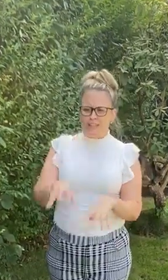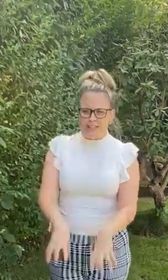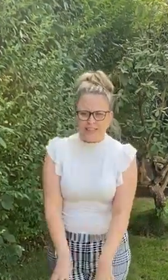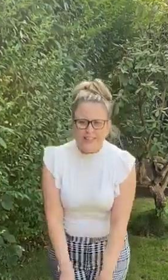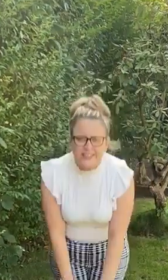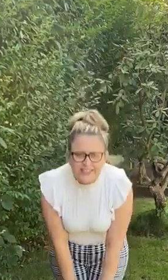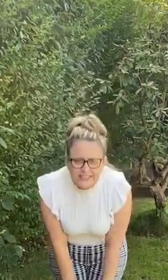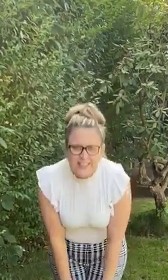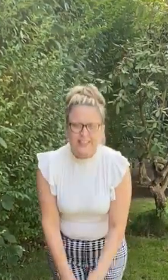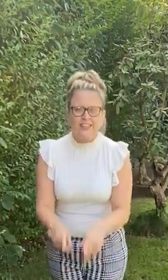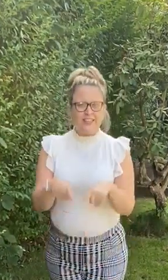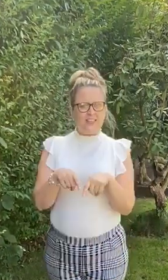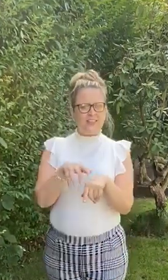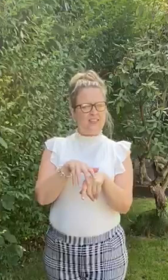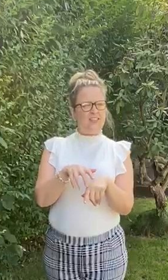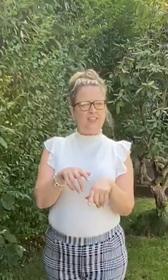And turned out toes.